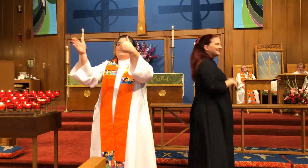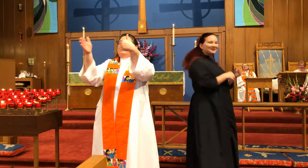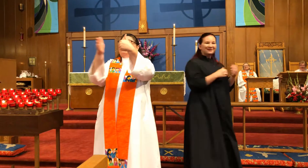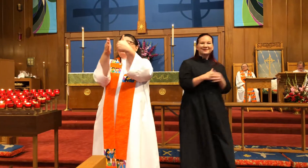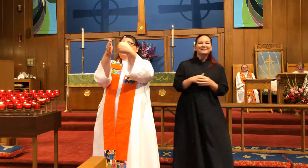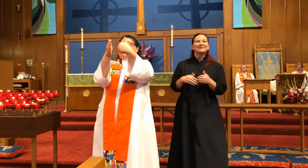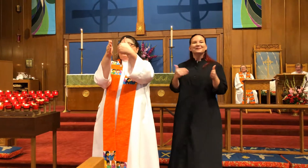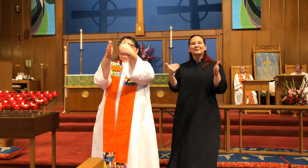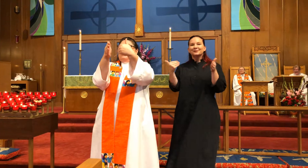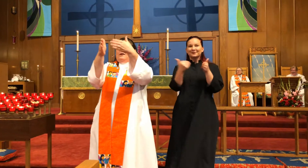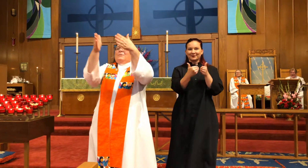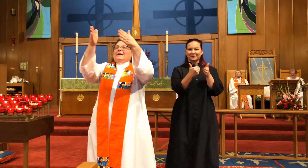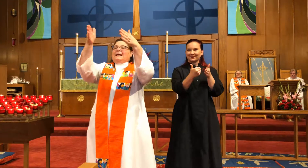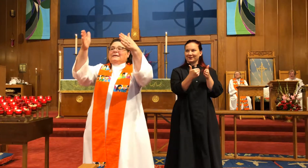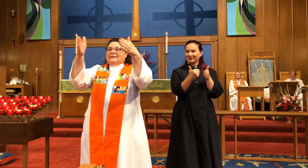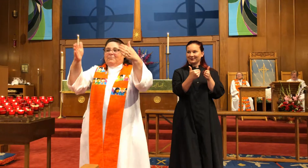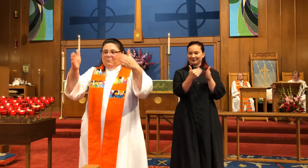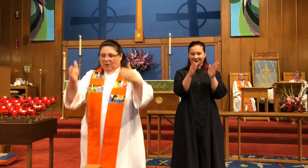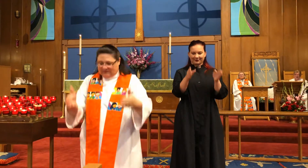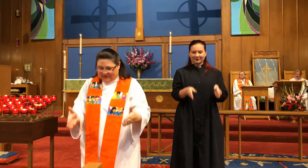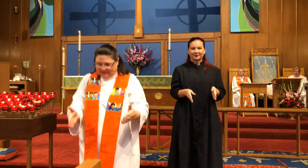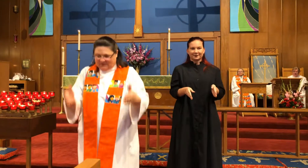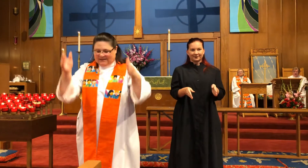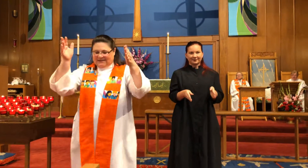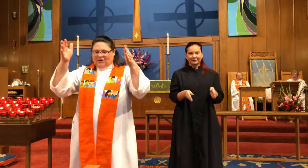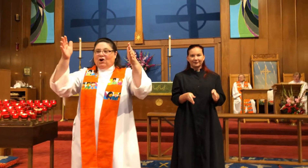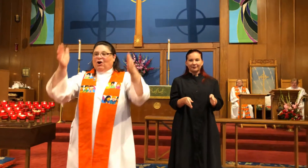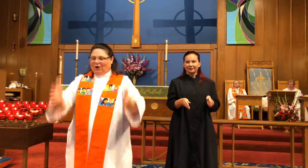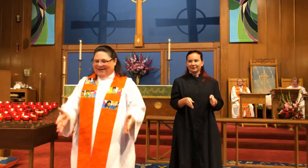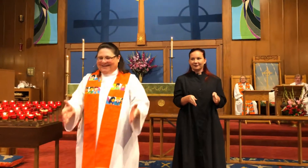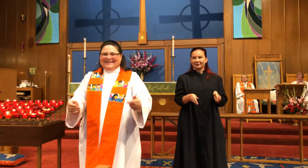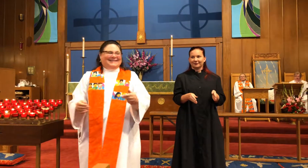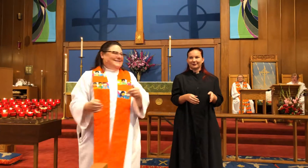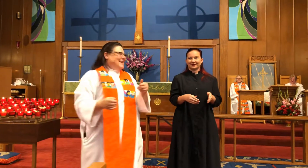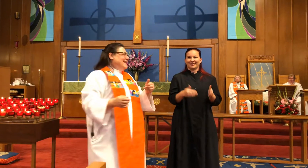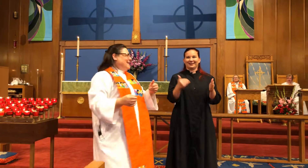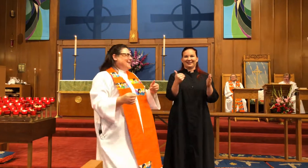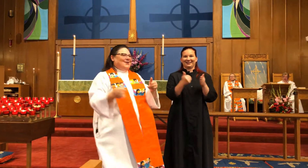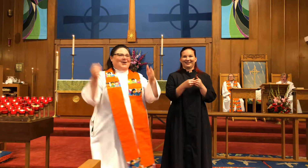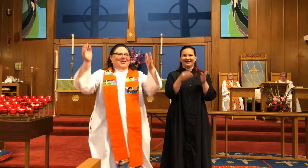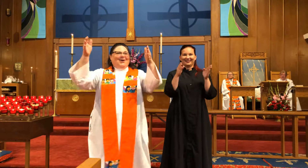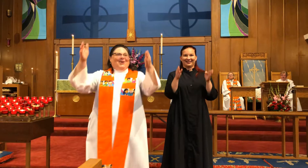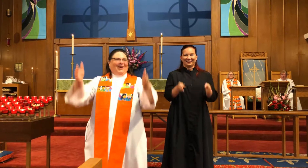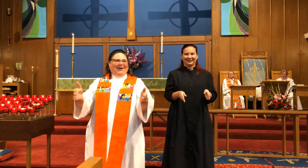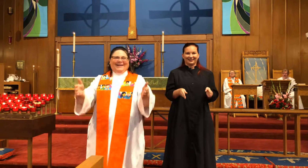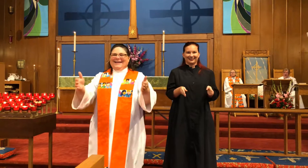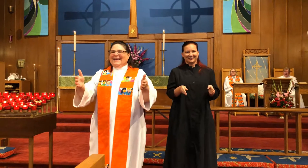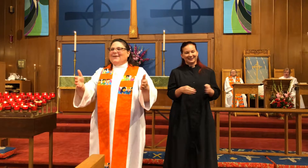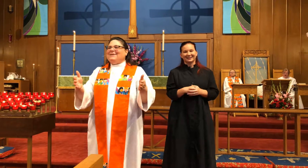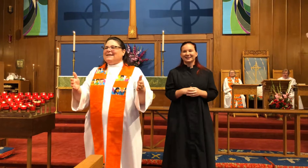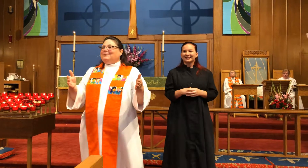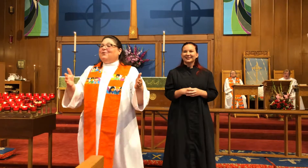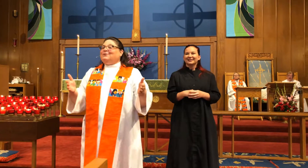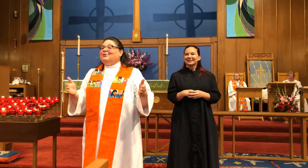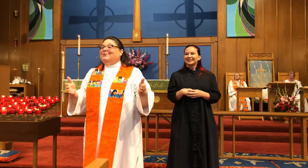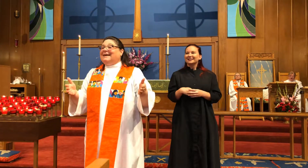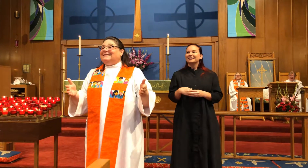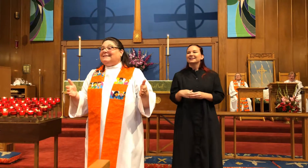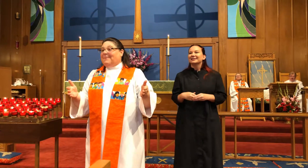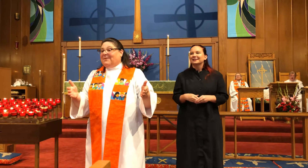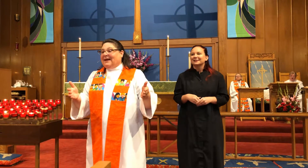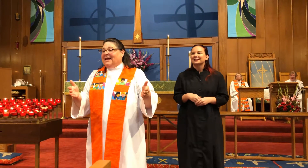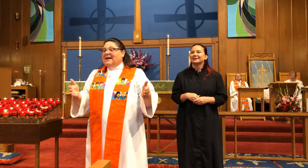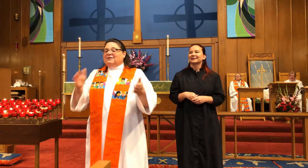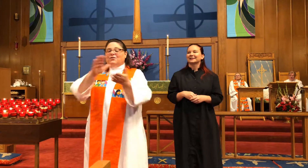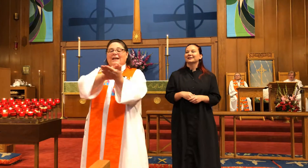neighbor is the one who's near, but is a person. So this is er. This is the ending. Er. It means person who